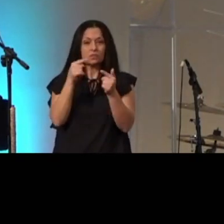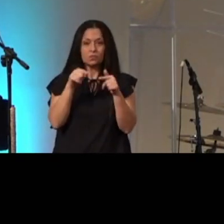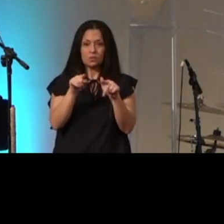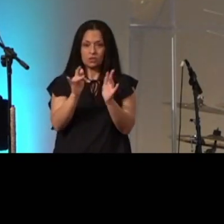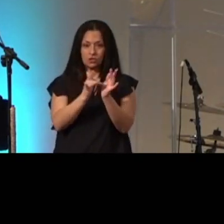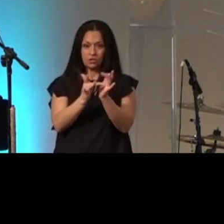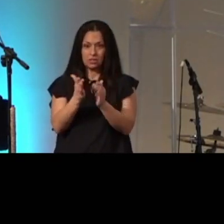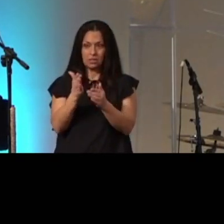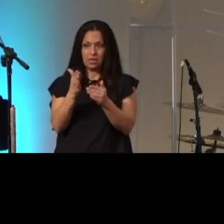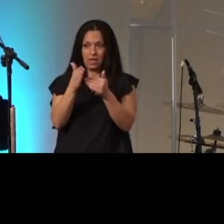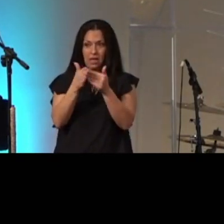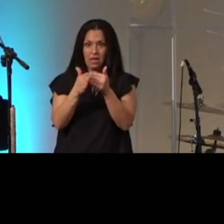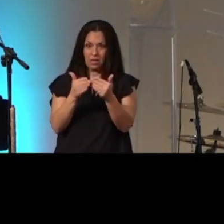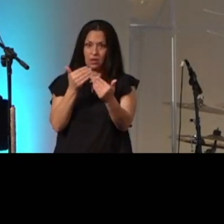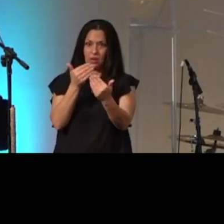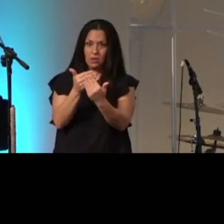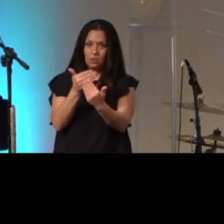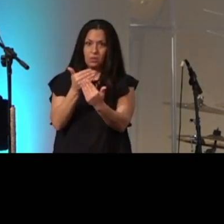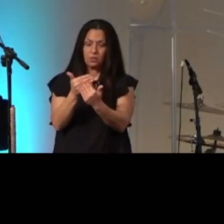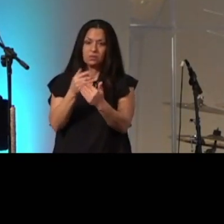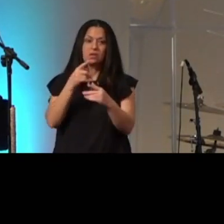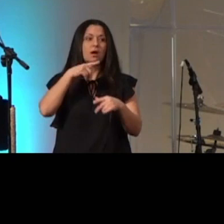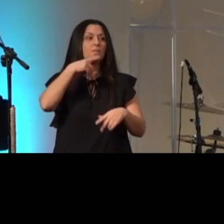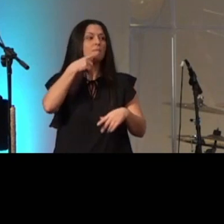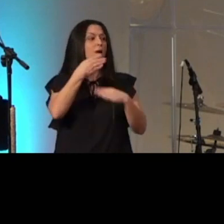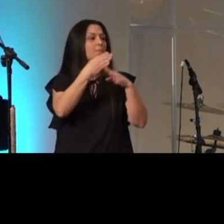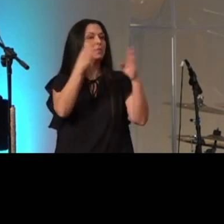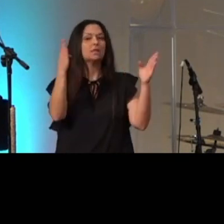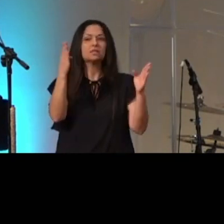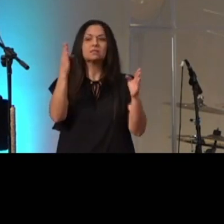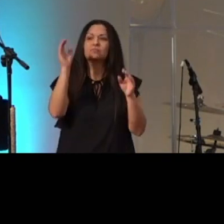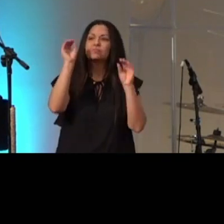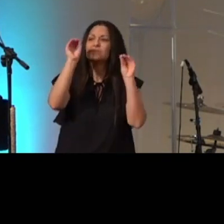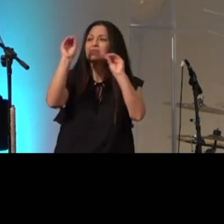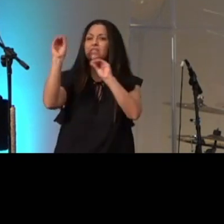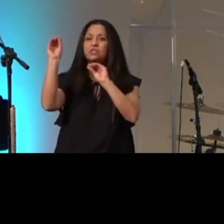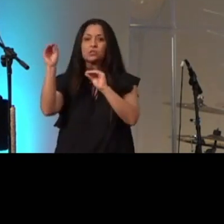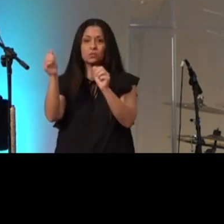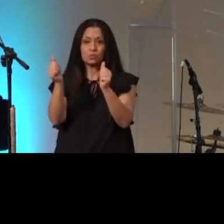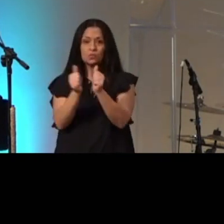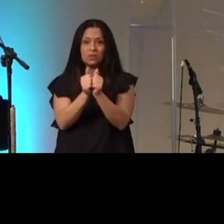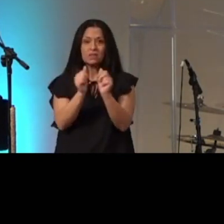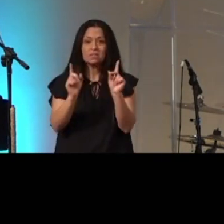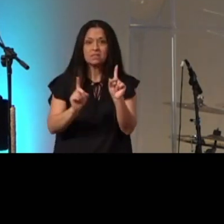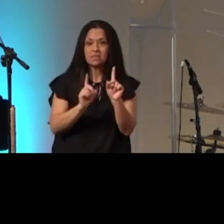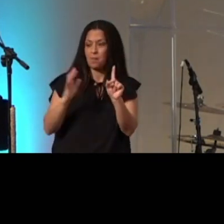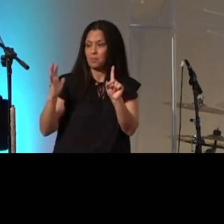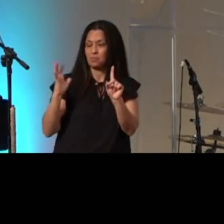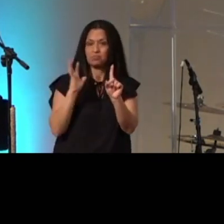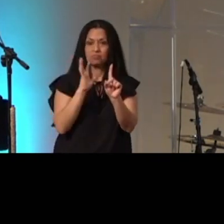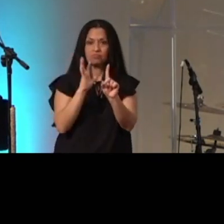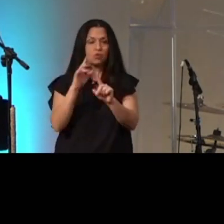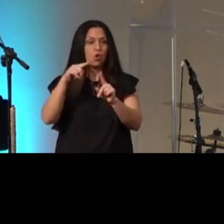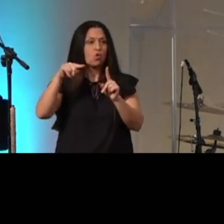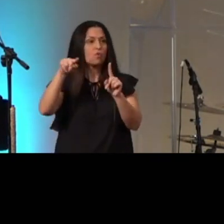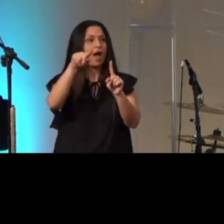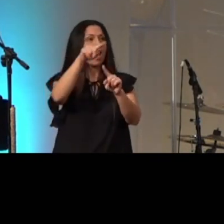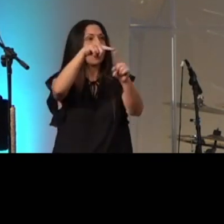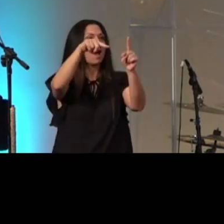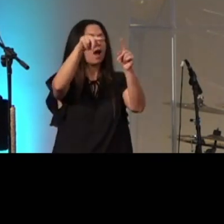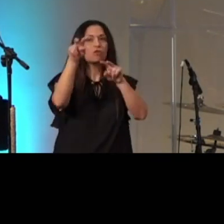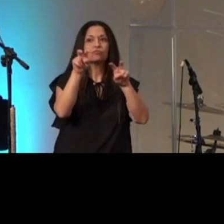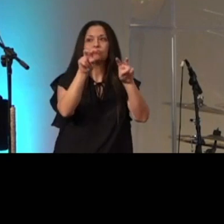of his public ministry and he is with his disciples and they are touring around israel